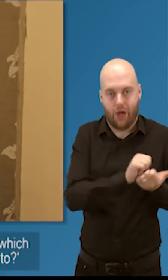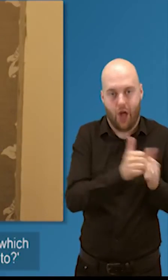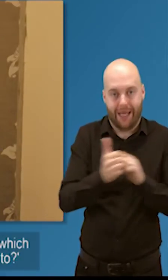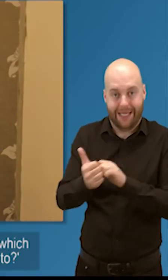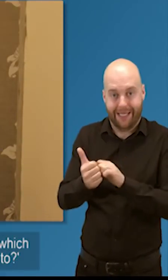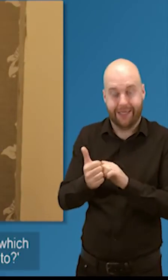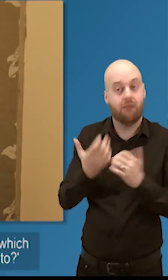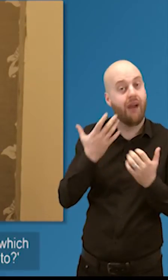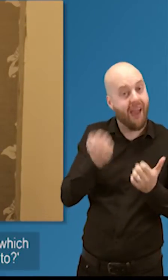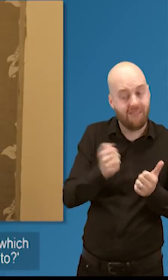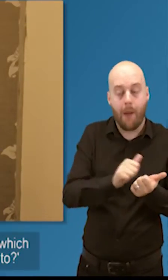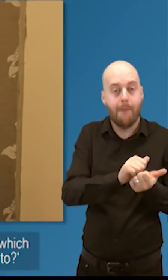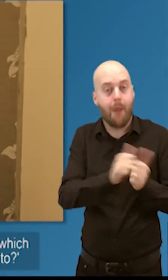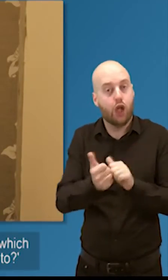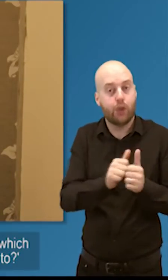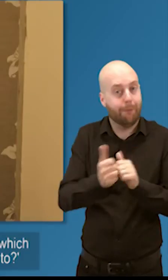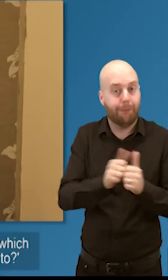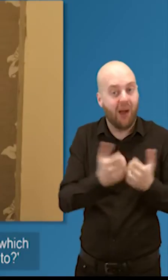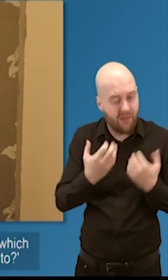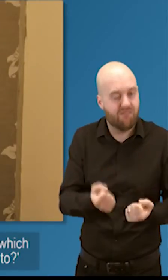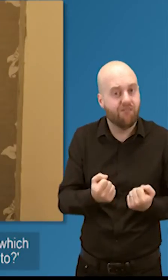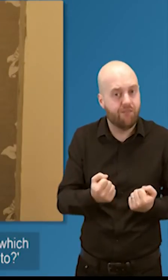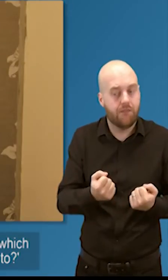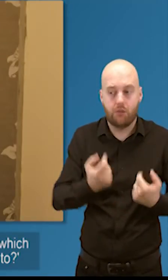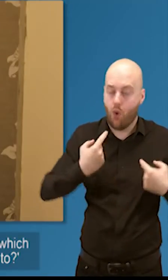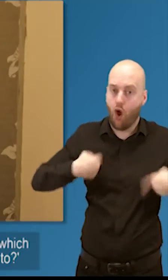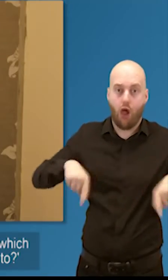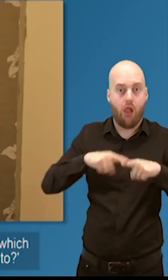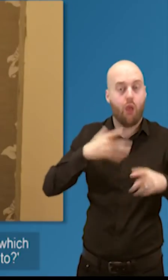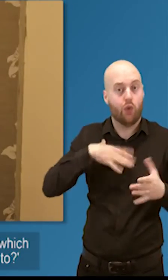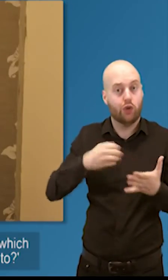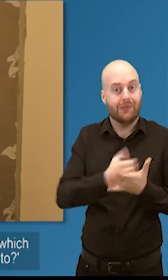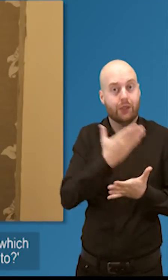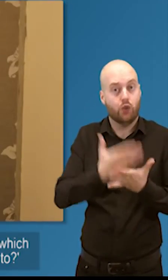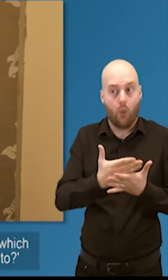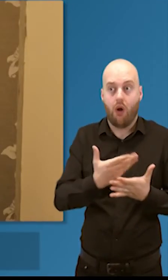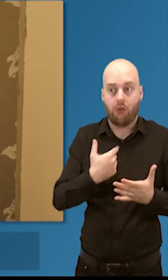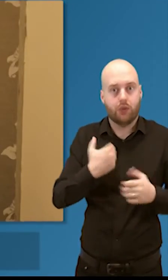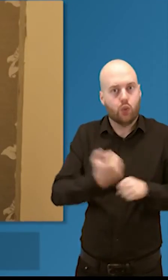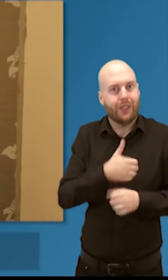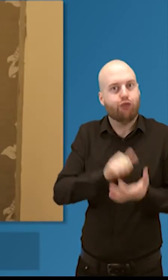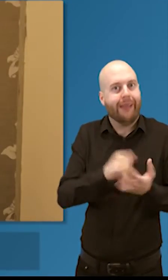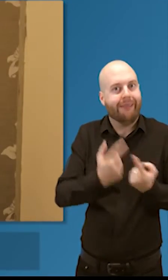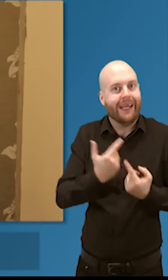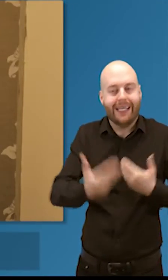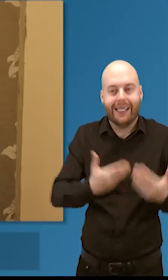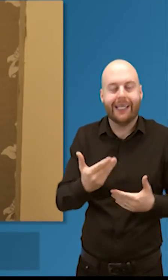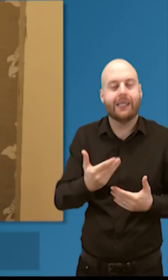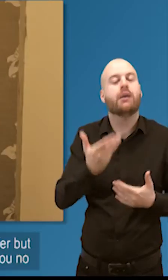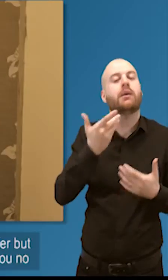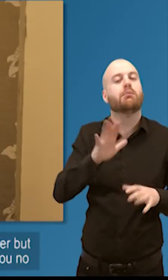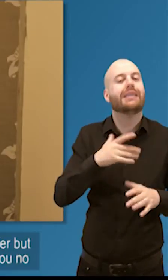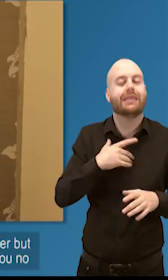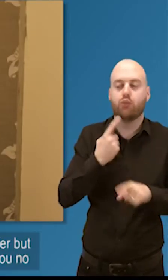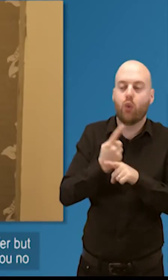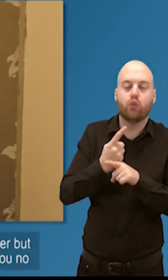there's nothing worse than trying to think oh well which which one of these many organizations do i go to so i think they're fairly discreet we